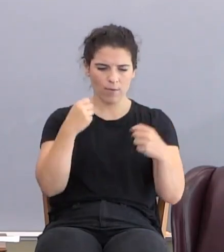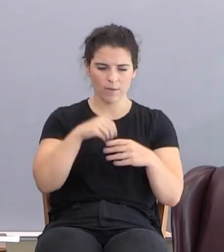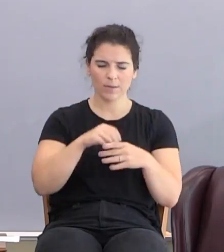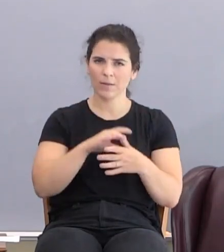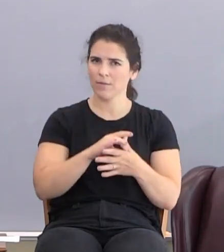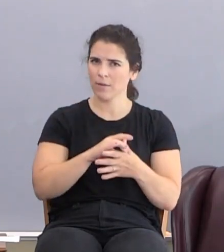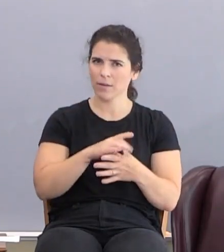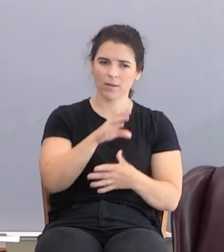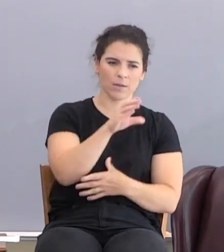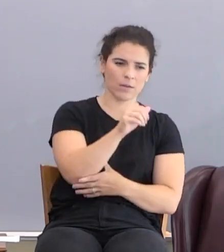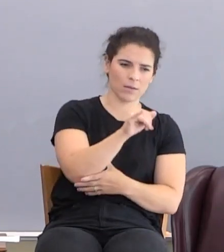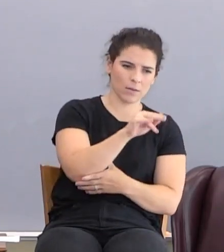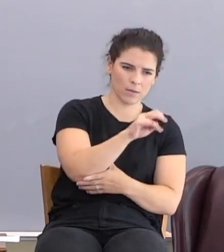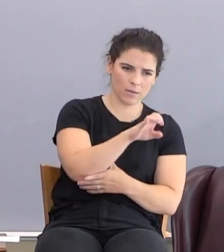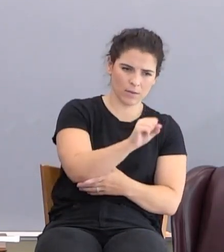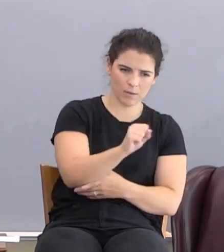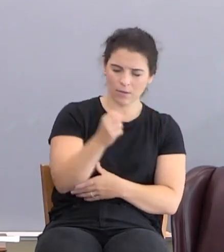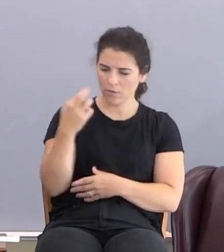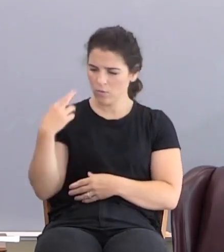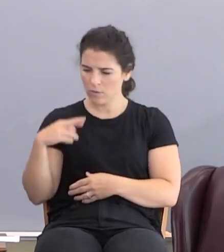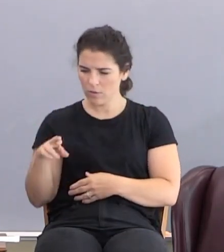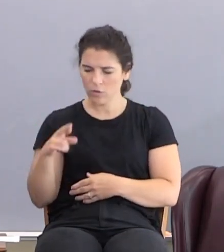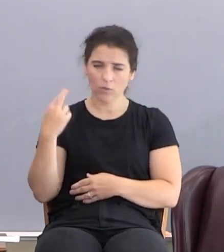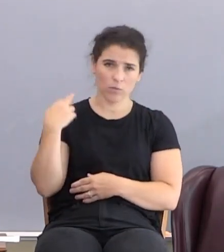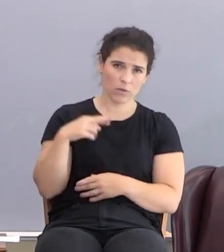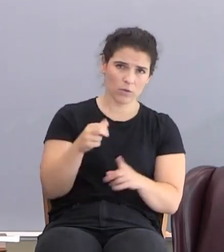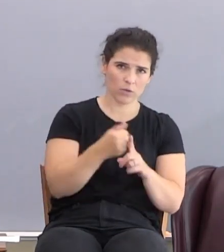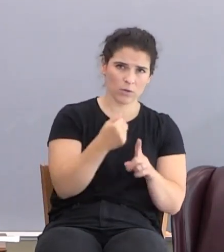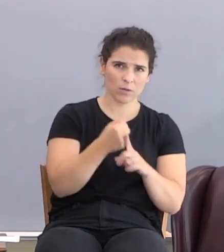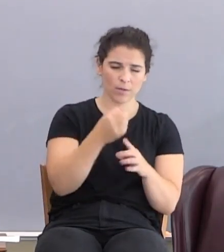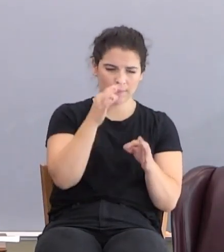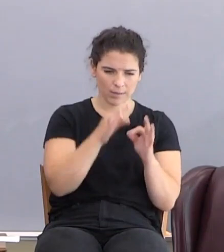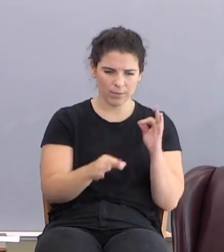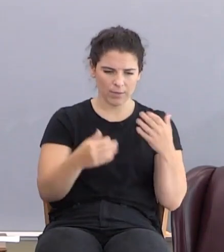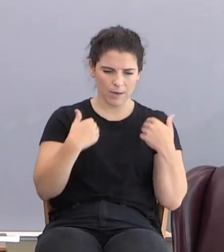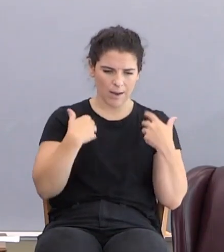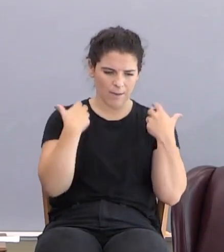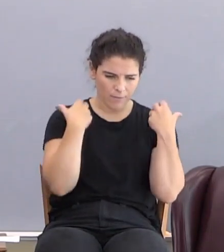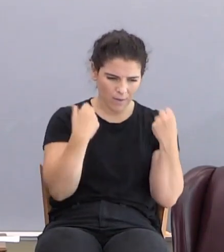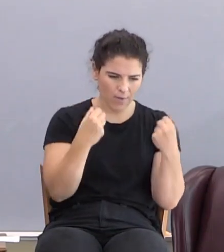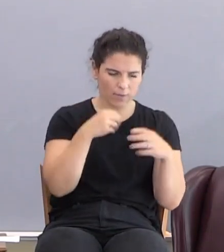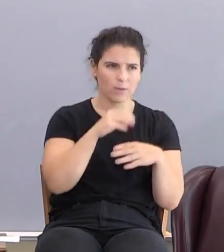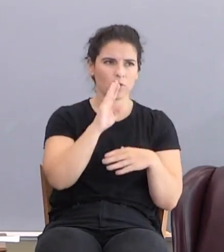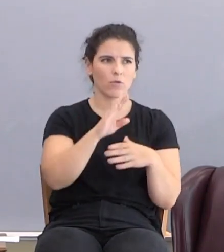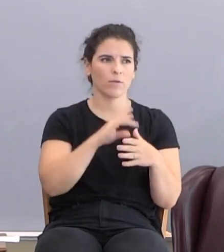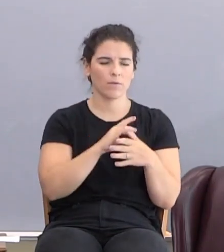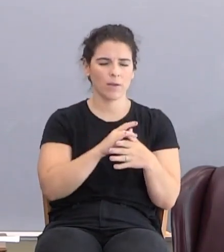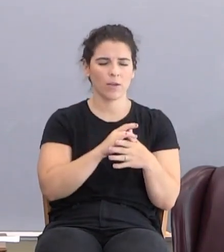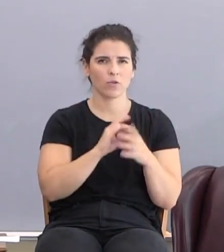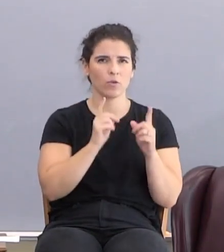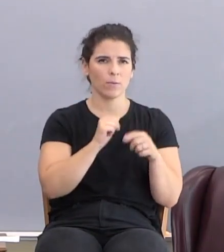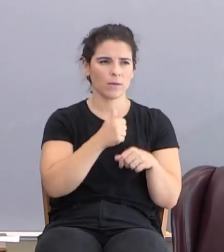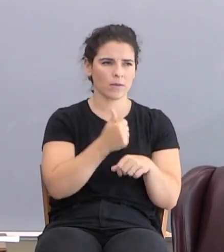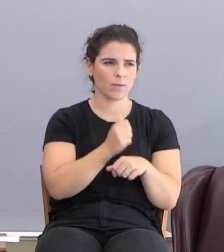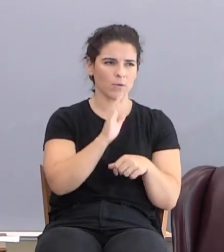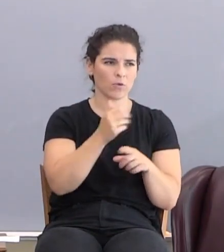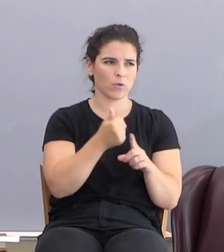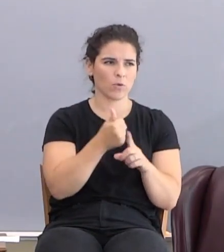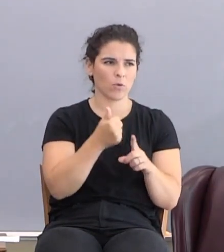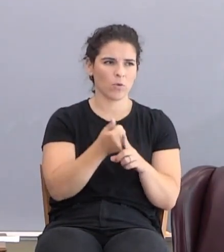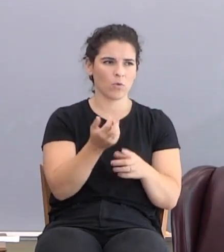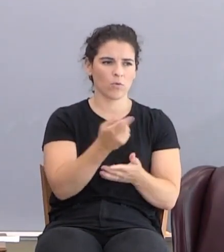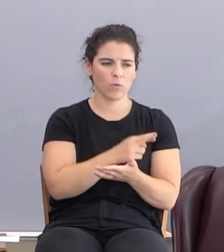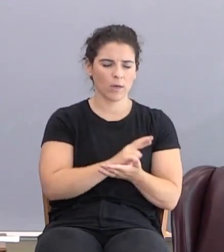Cain's religion, religion itself, is simply to have confidence in your flesh, going about to establish your own righteousness.